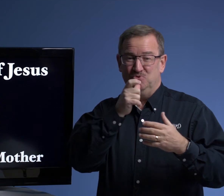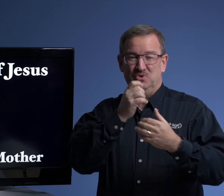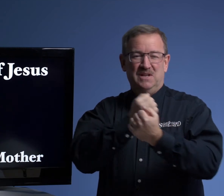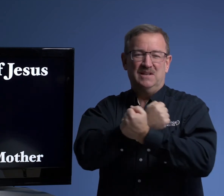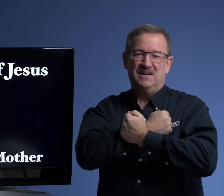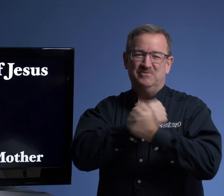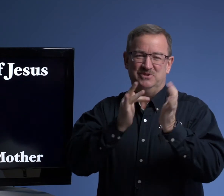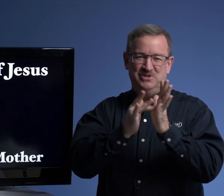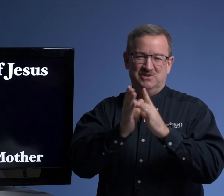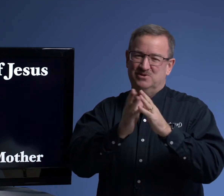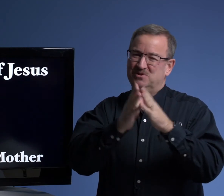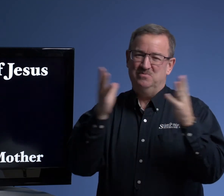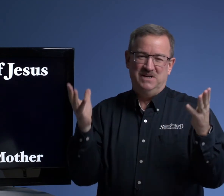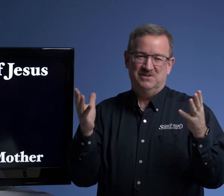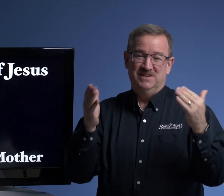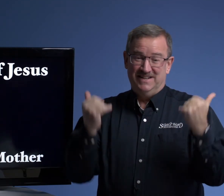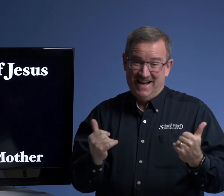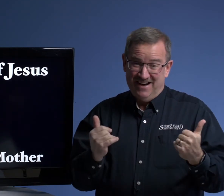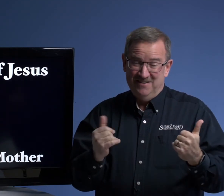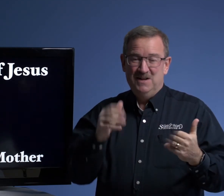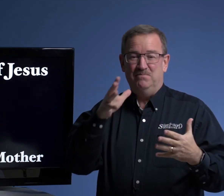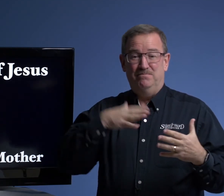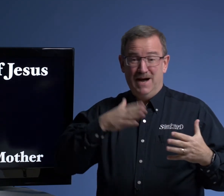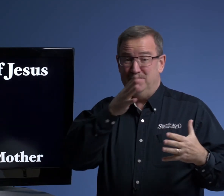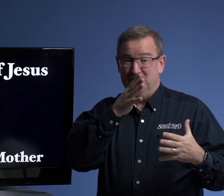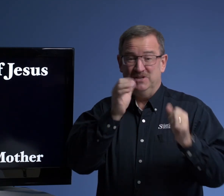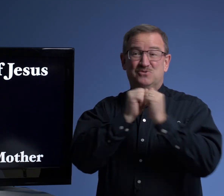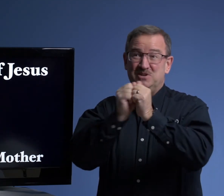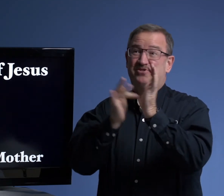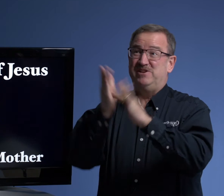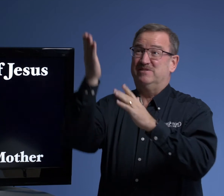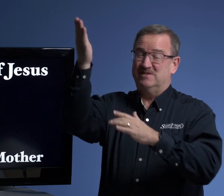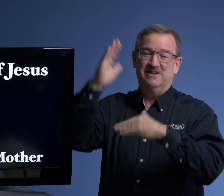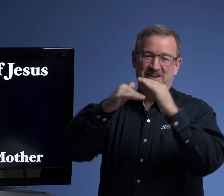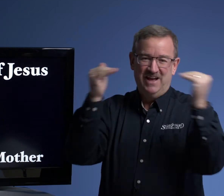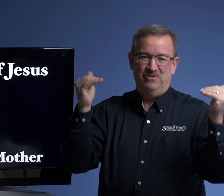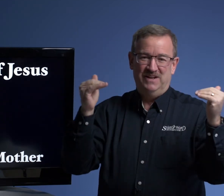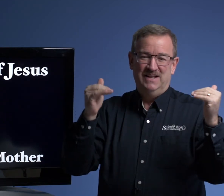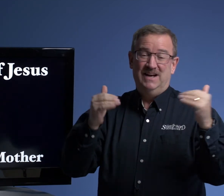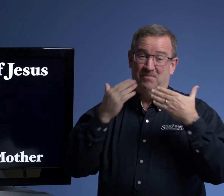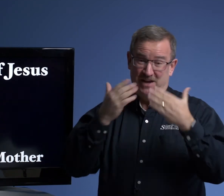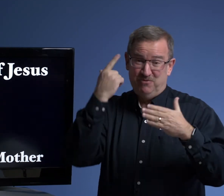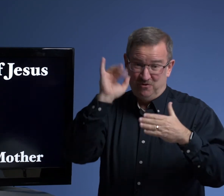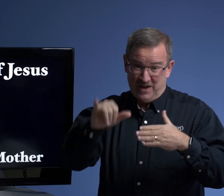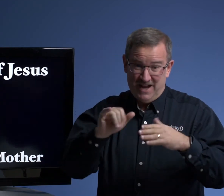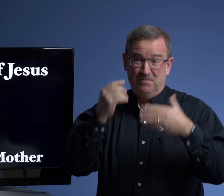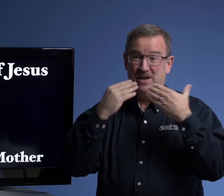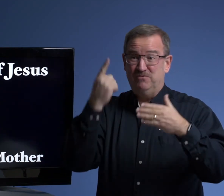loved Jesus so much. Now, my mother is with Jesus there in heaven. I'm thankful for that. I'm thankful